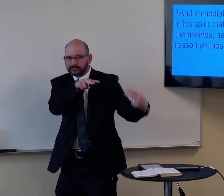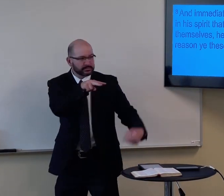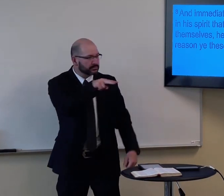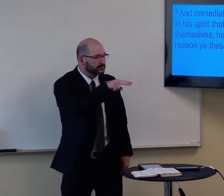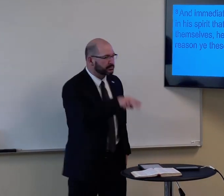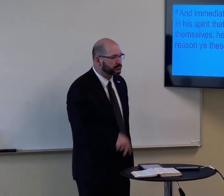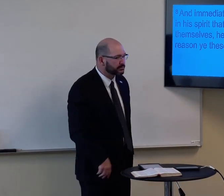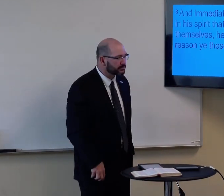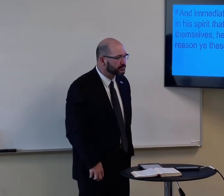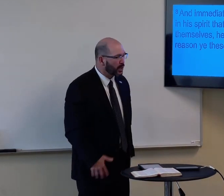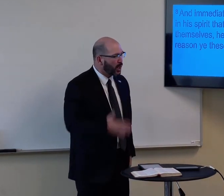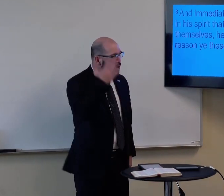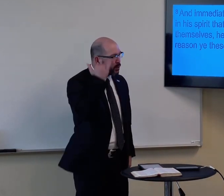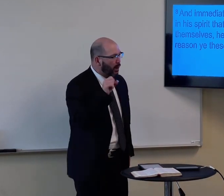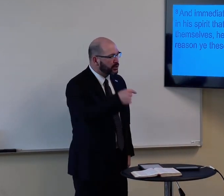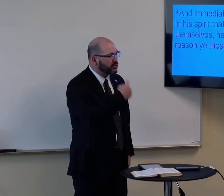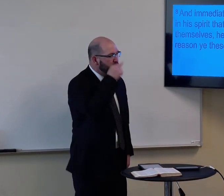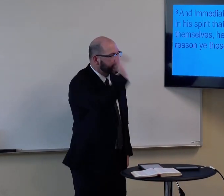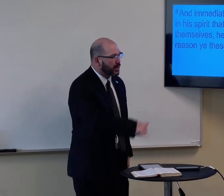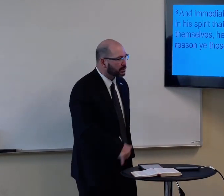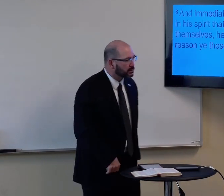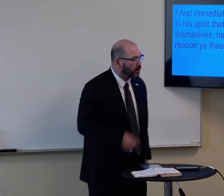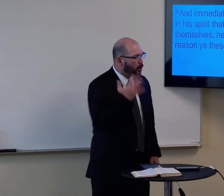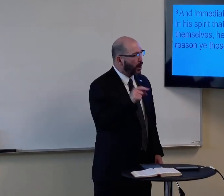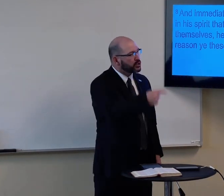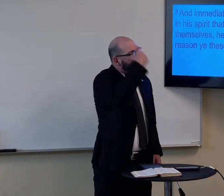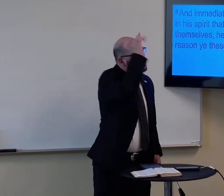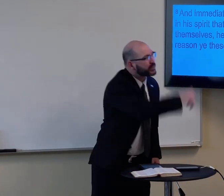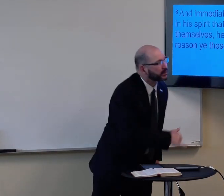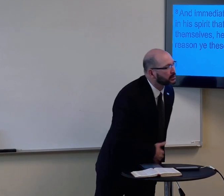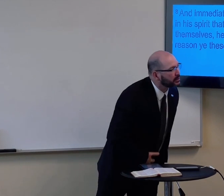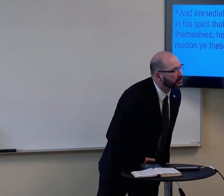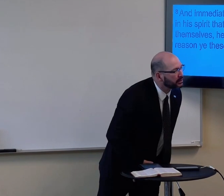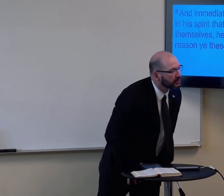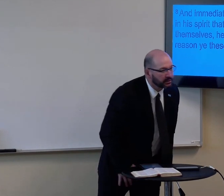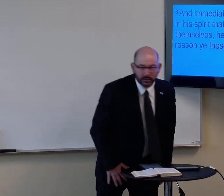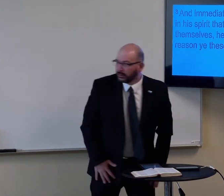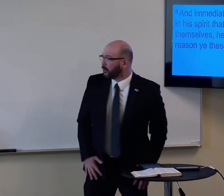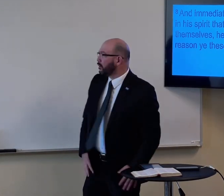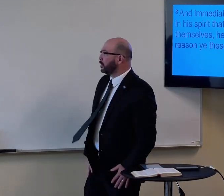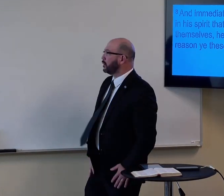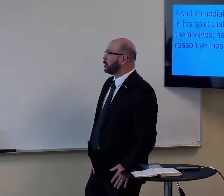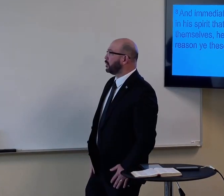So, imagine Jesus, eye to eye with these people. So, why are you thinking that?